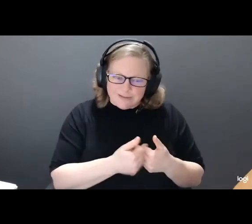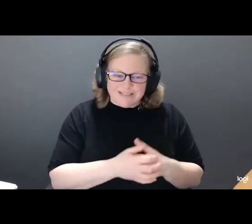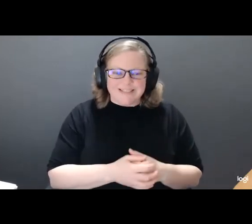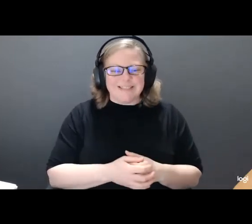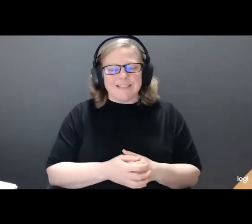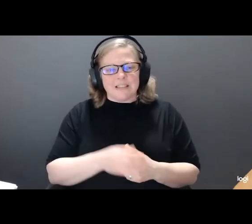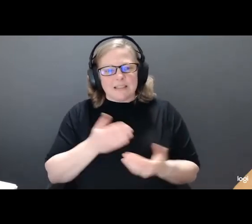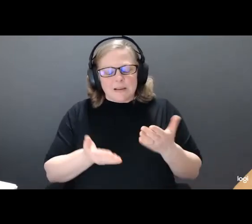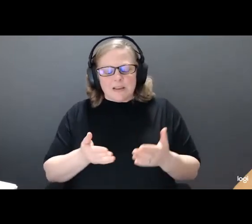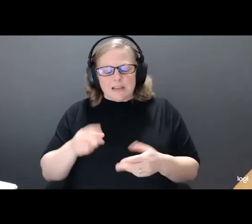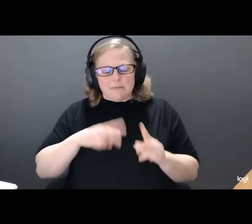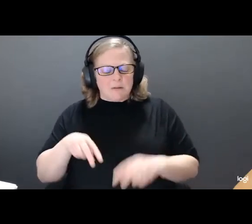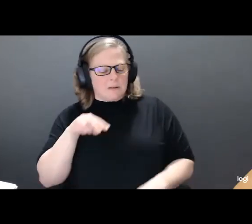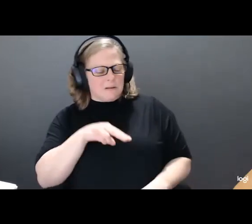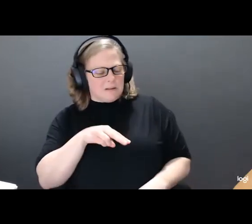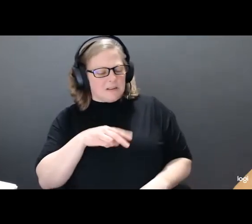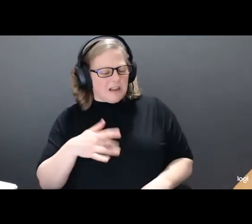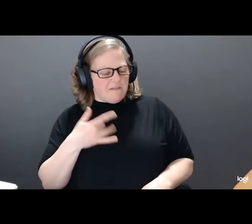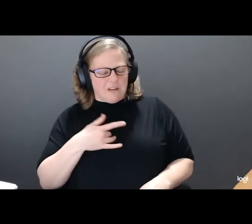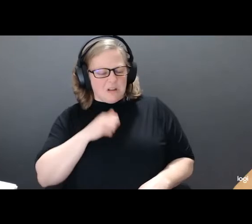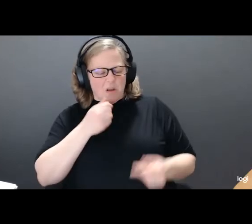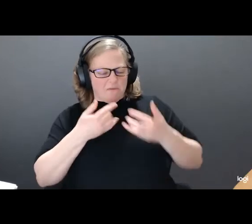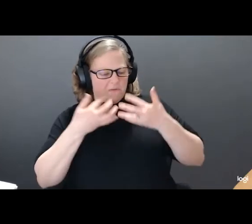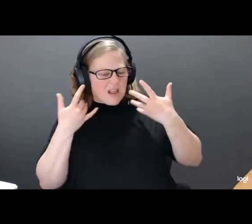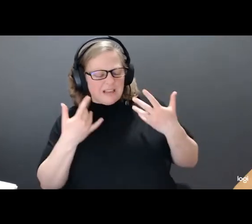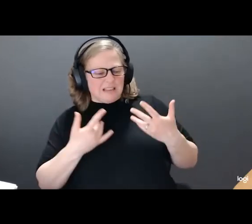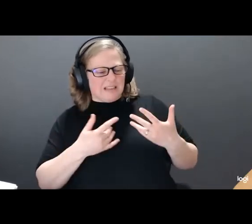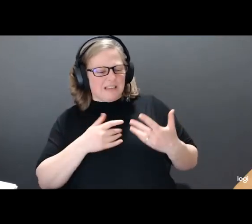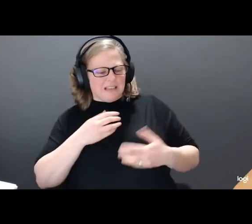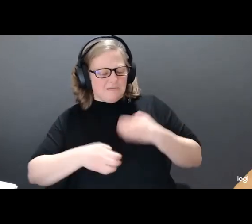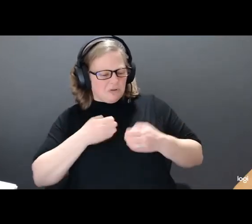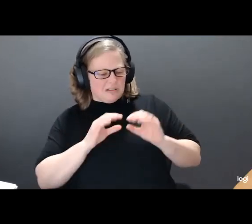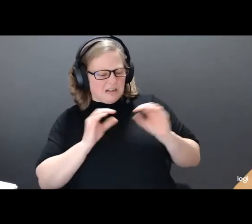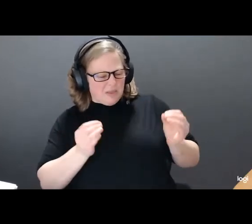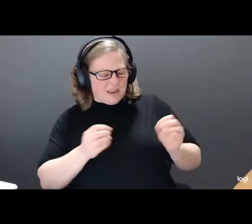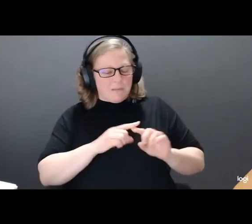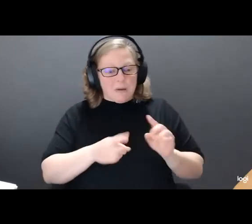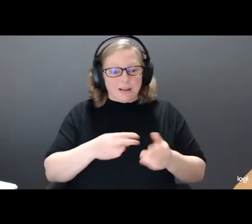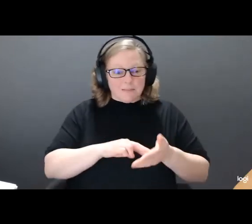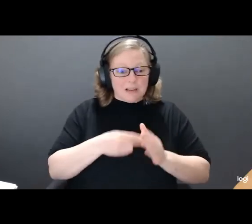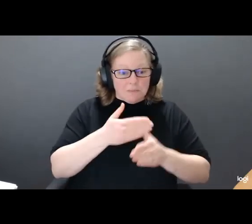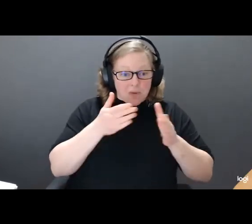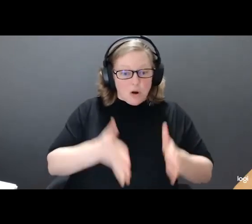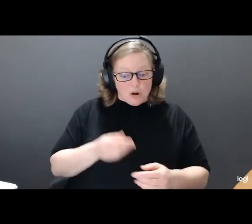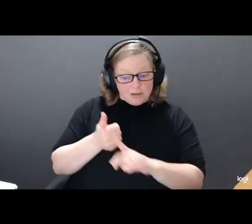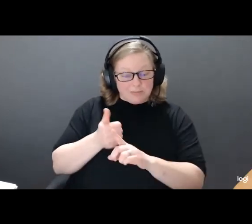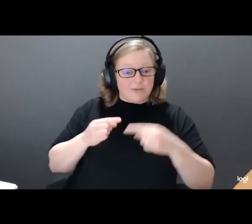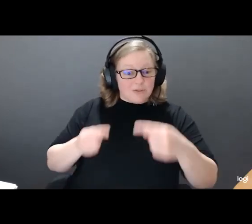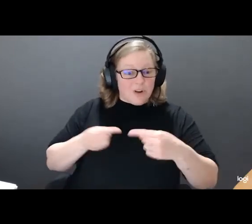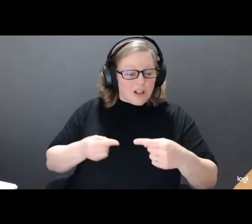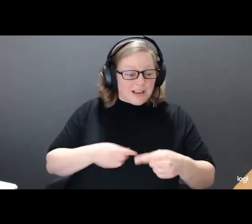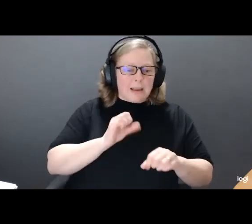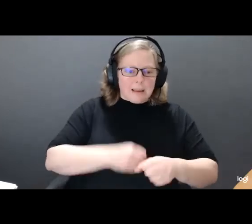unfeeling can actually make it easier to support somebody in need without taking on too much pain for ourselves. Sensory